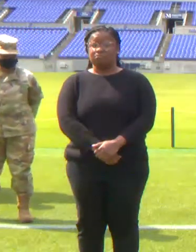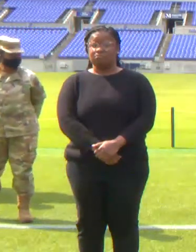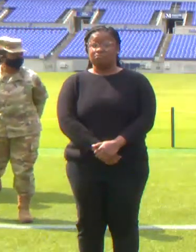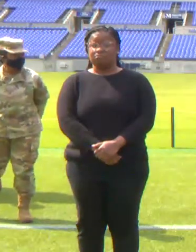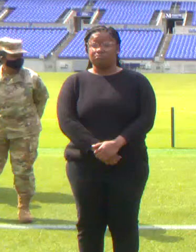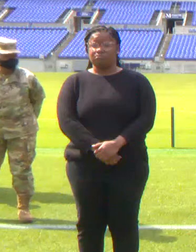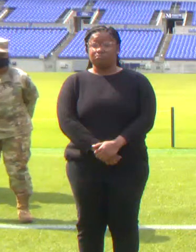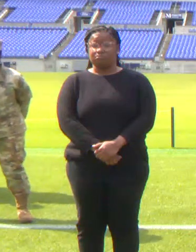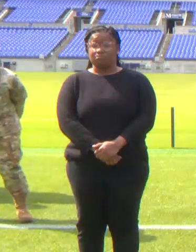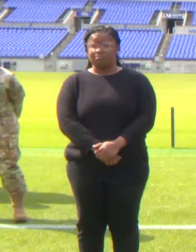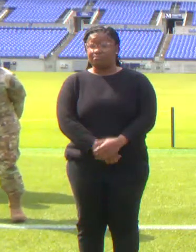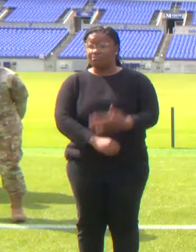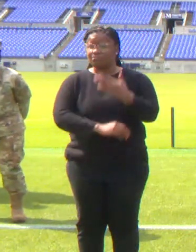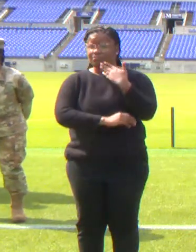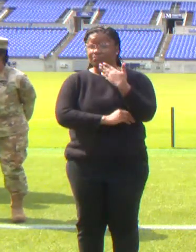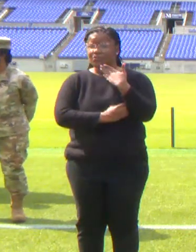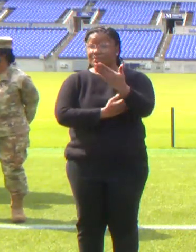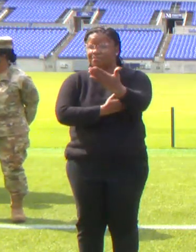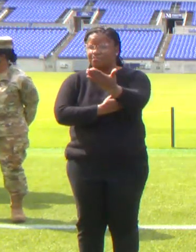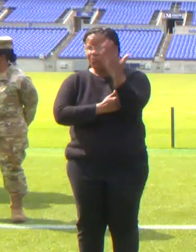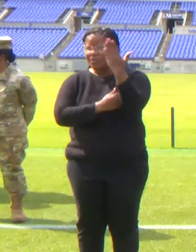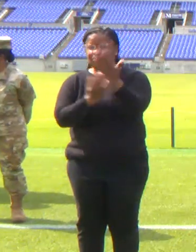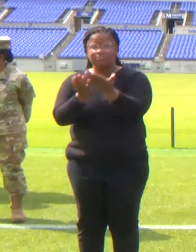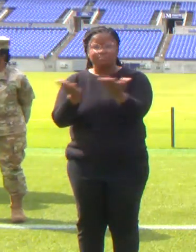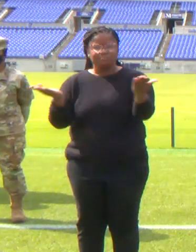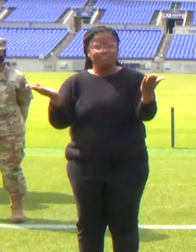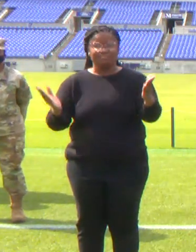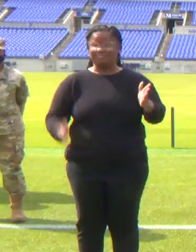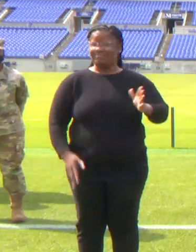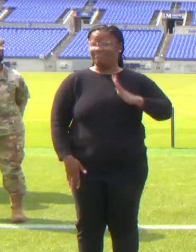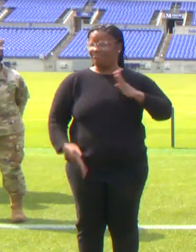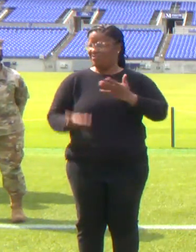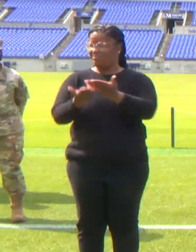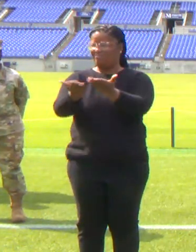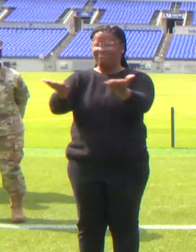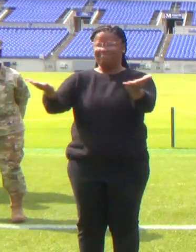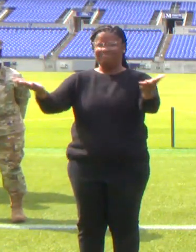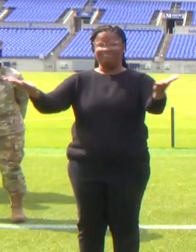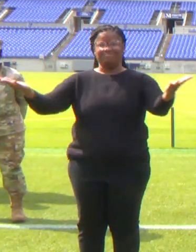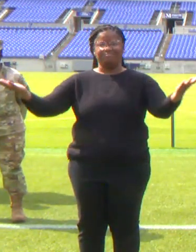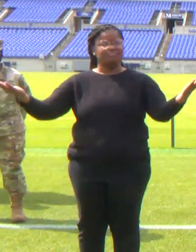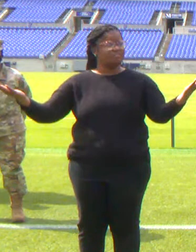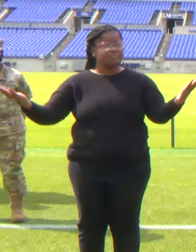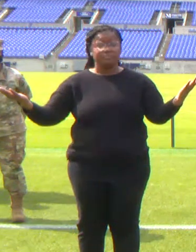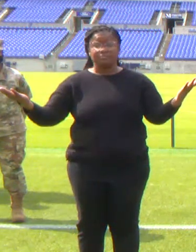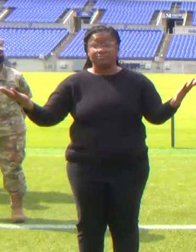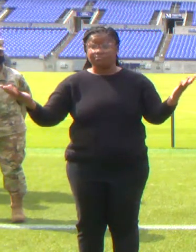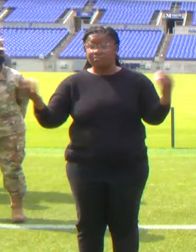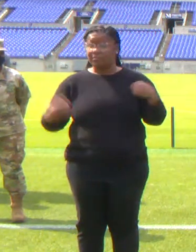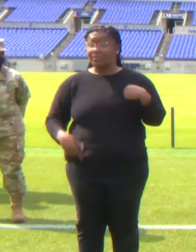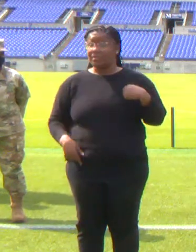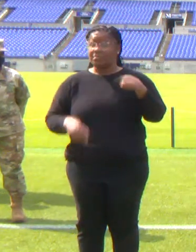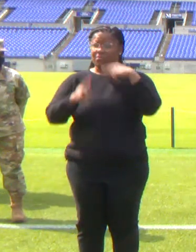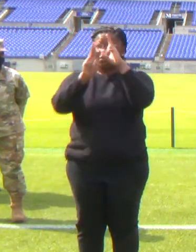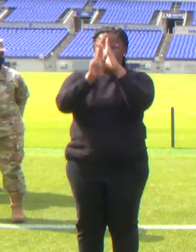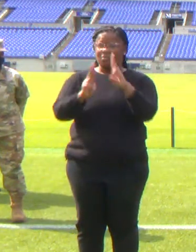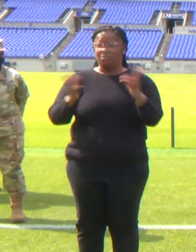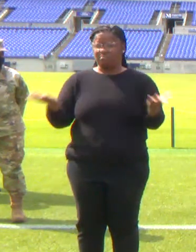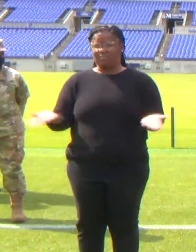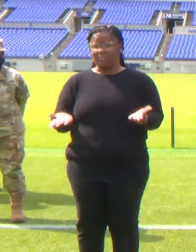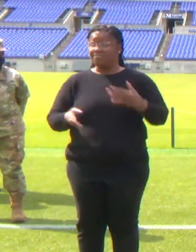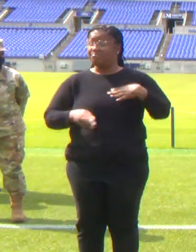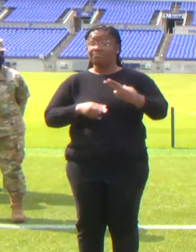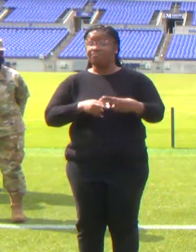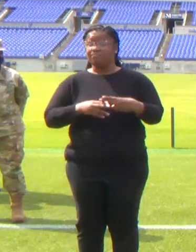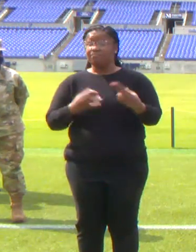Good morning, distinguished guests, clergymen, and honored guests. My name is Chaplain Lieutenant Colonel Lonnie Wortham, and